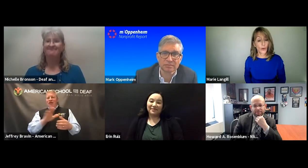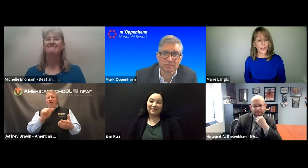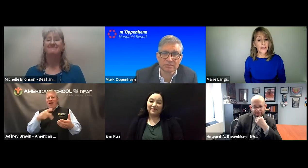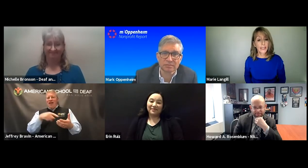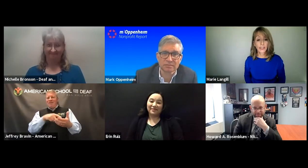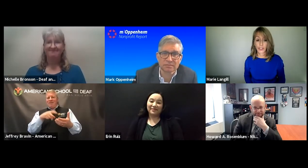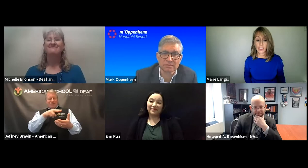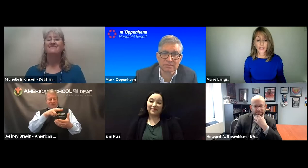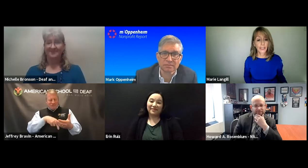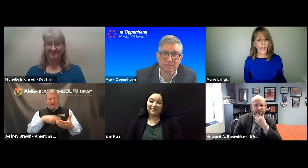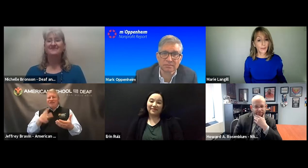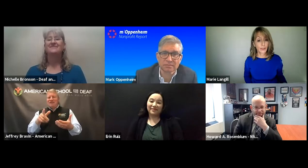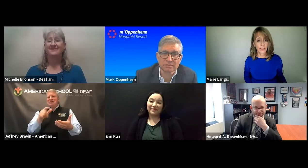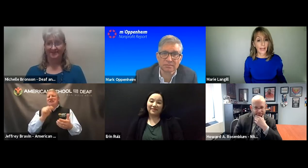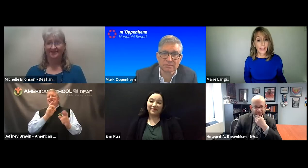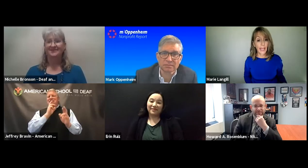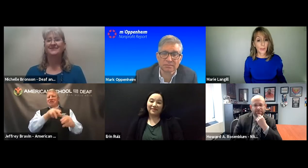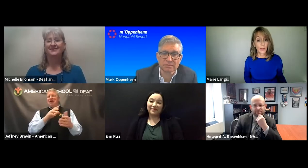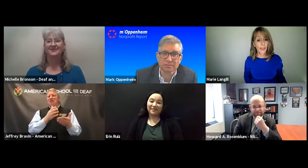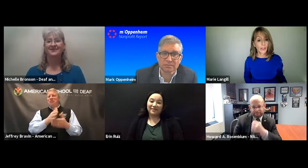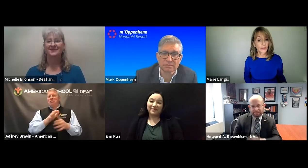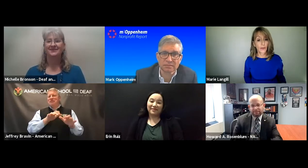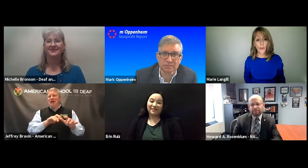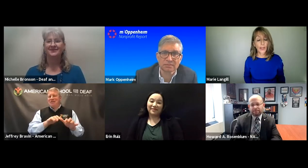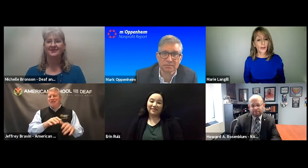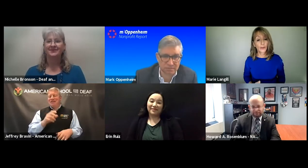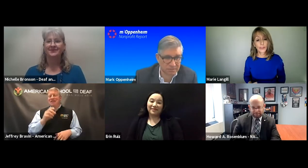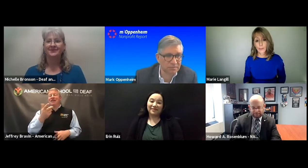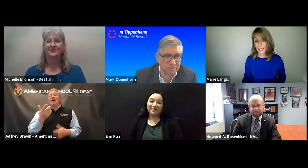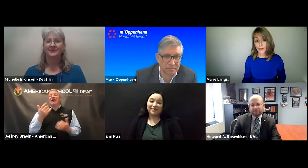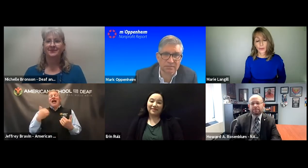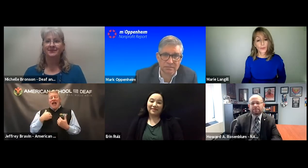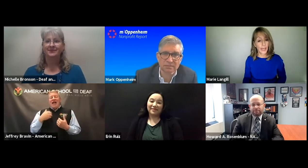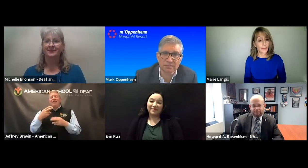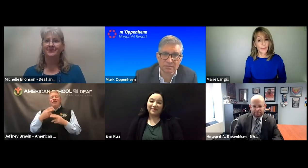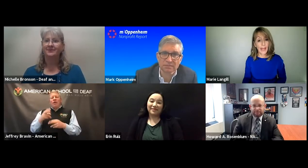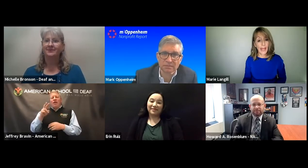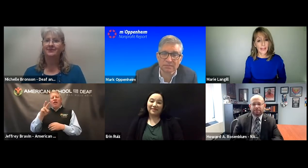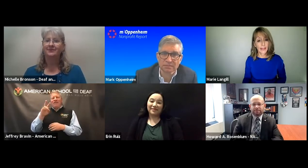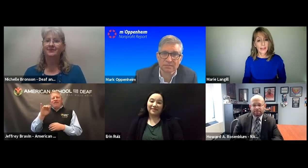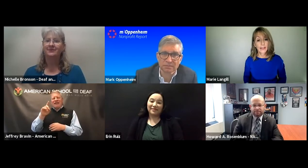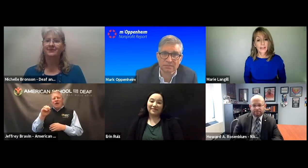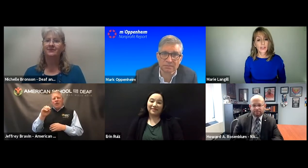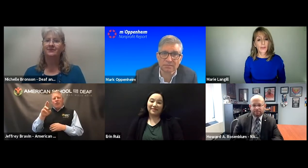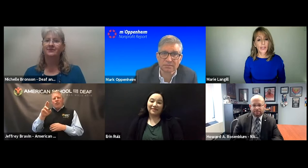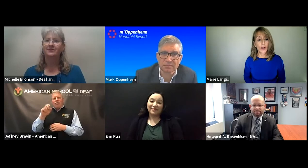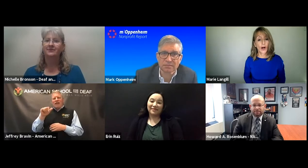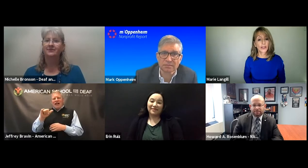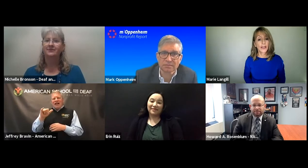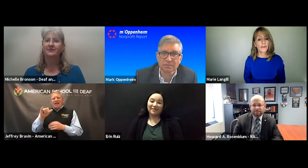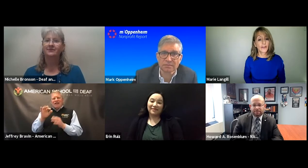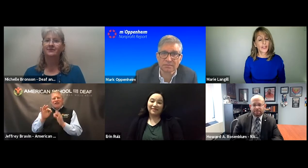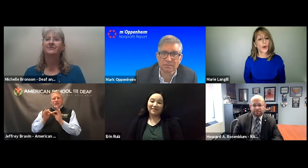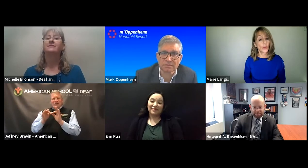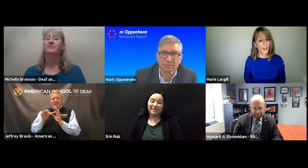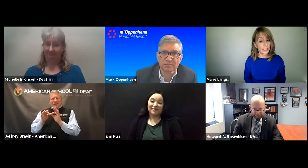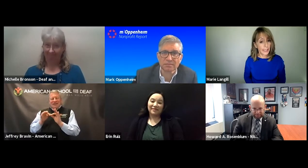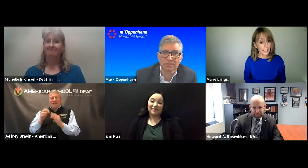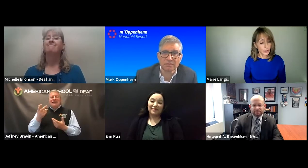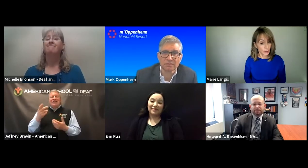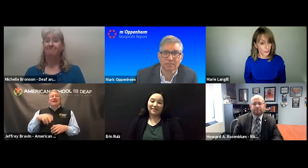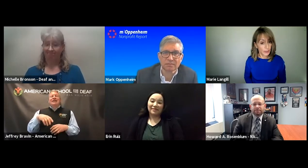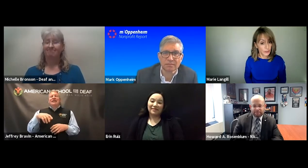person's voice and it changes to captions on the app. So that way you can respond through typing back. There's something called video